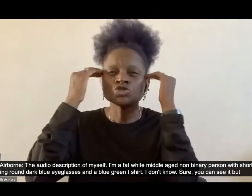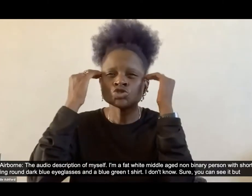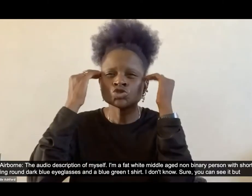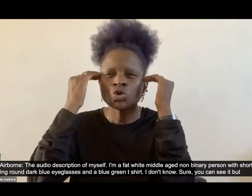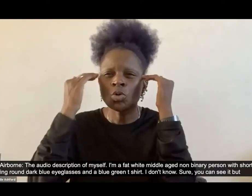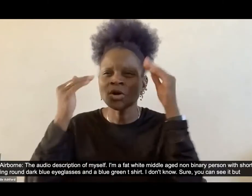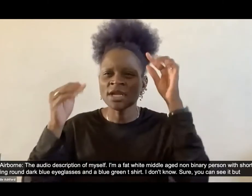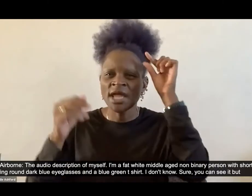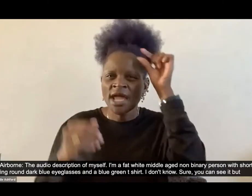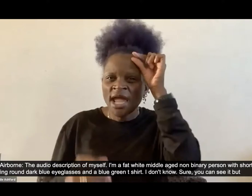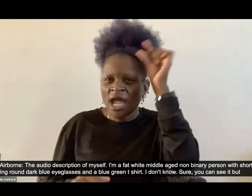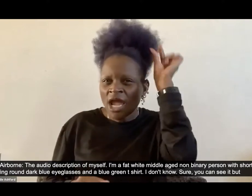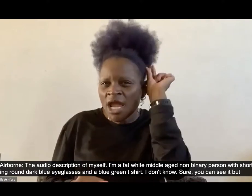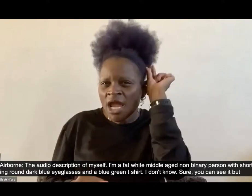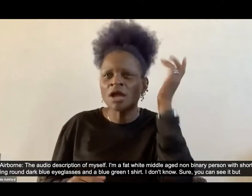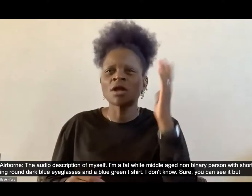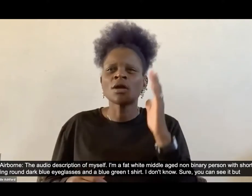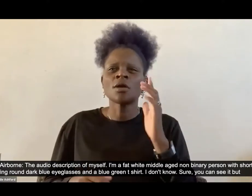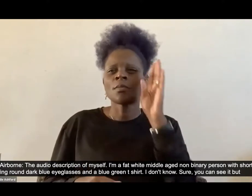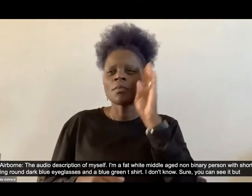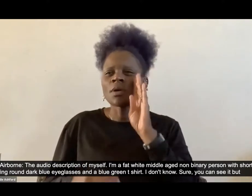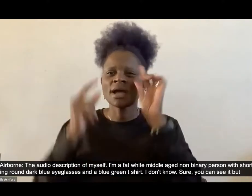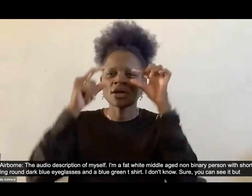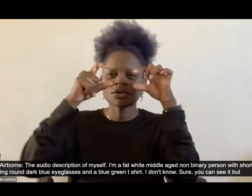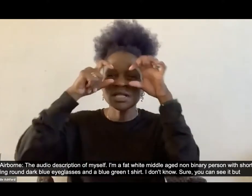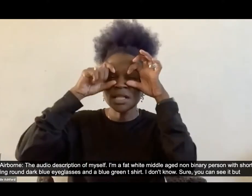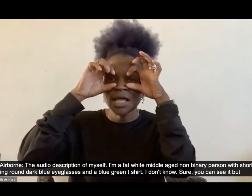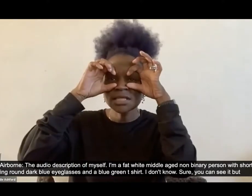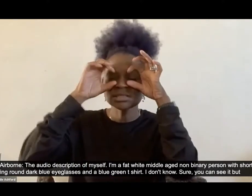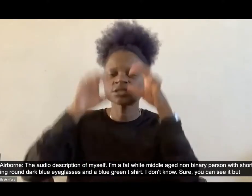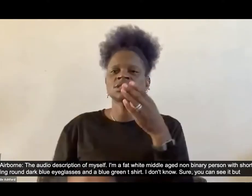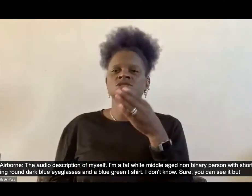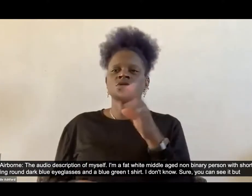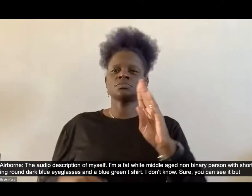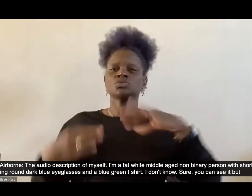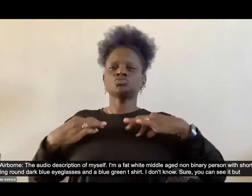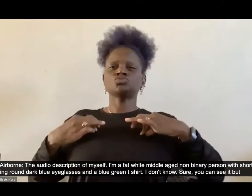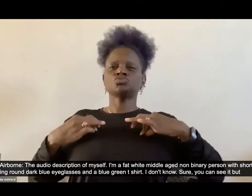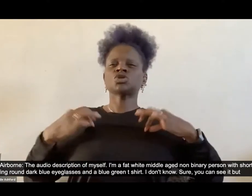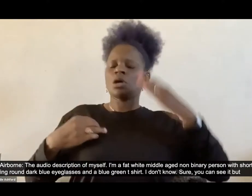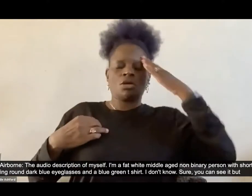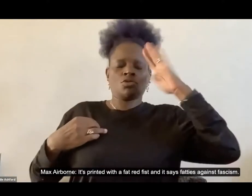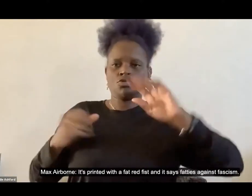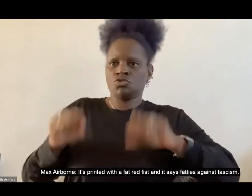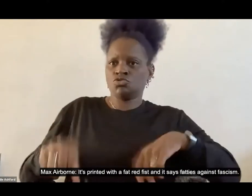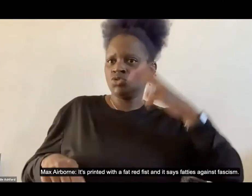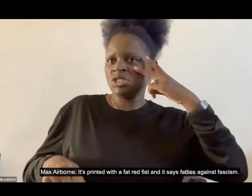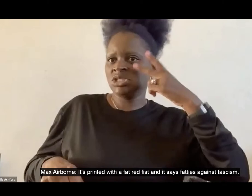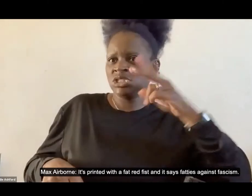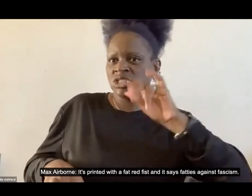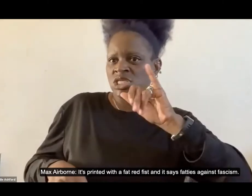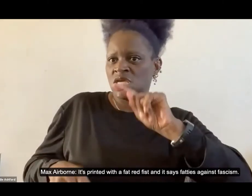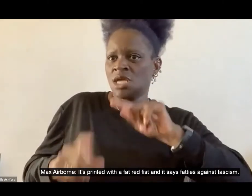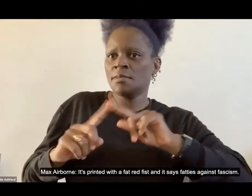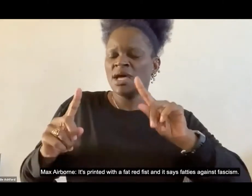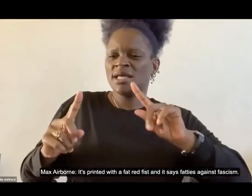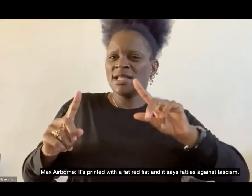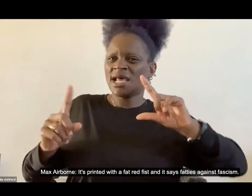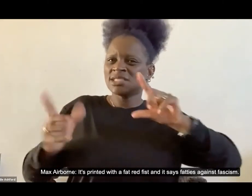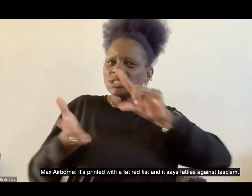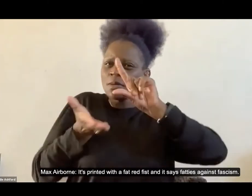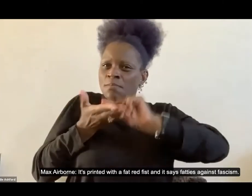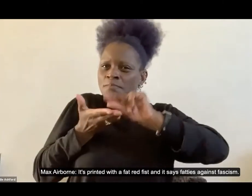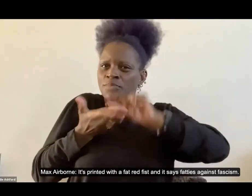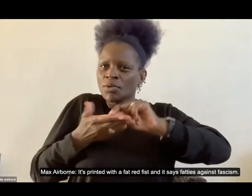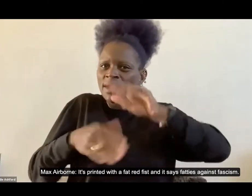dark blue eyeglasses and a blue green t-shirt I don't I'm not sure you can see it but for um it's printed with a fat